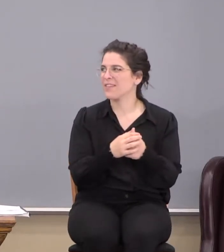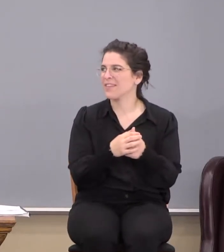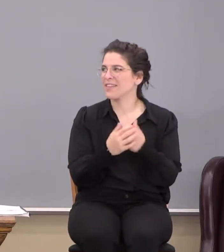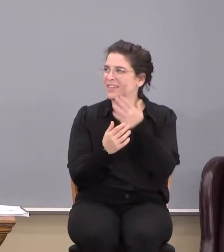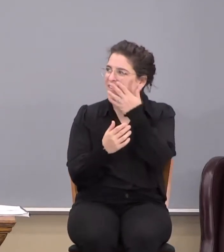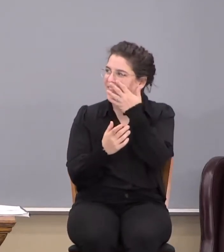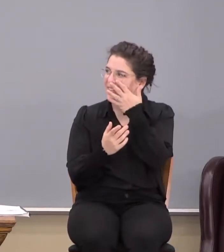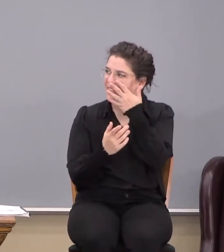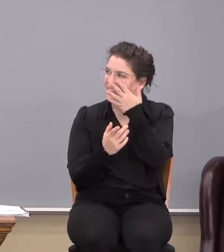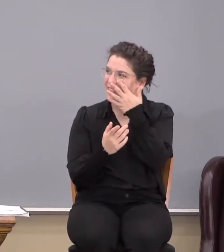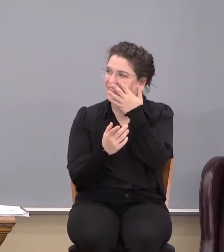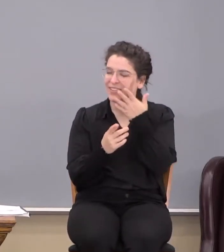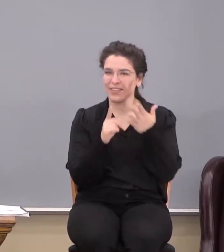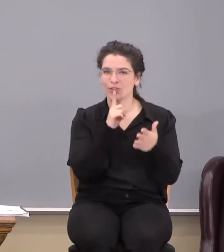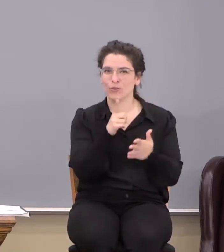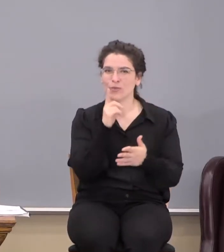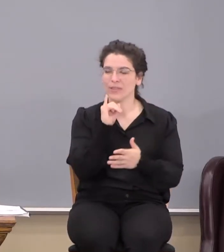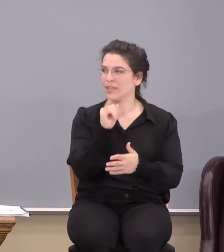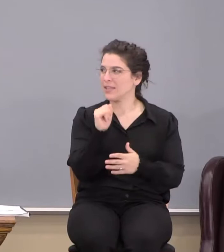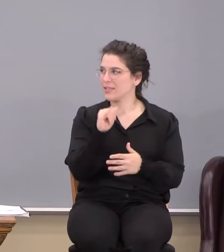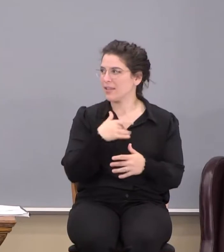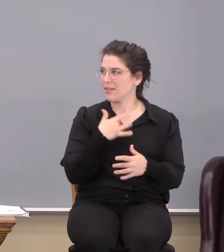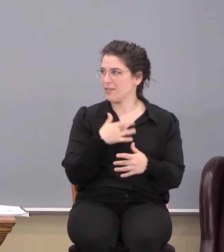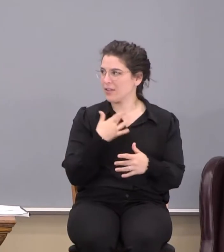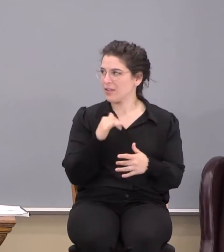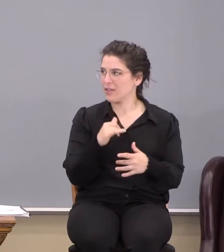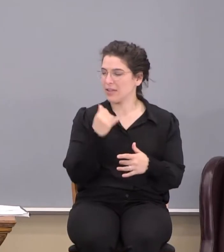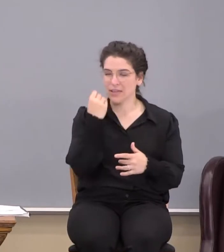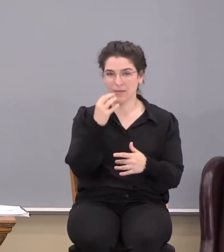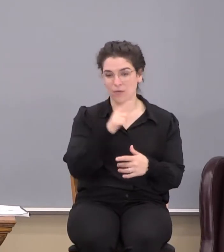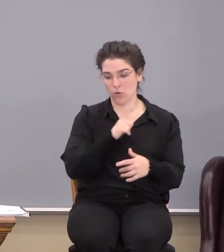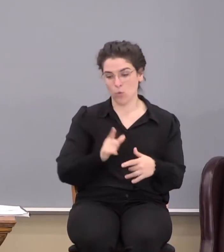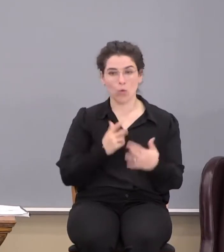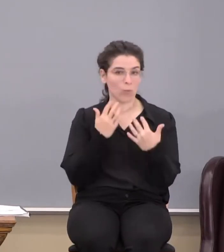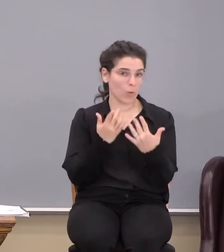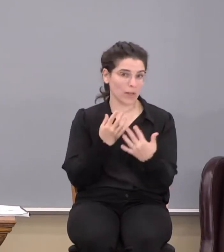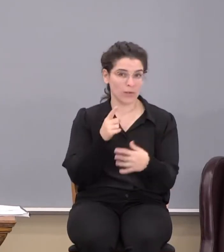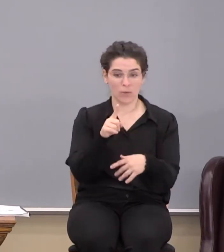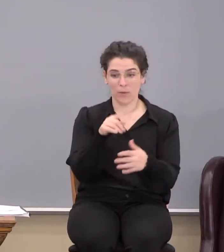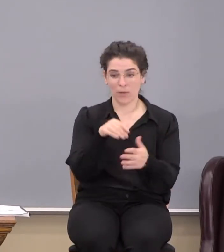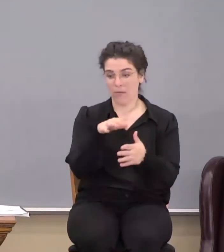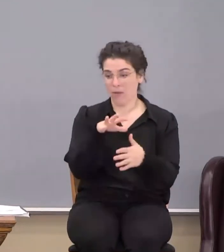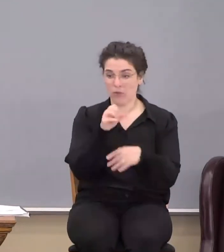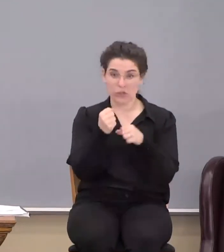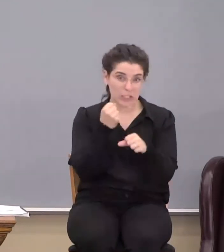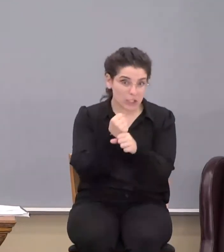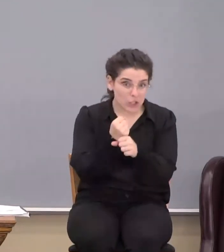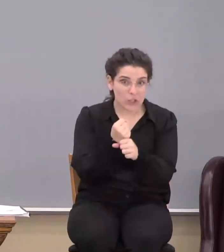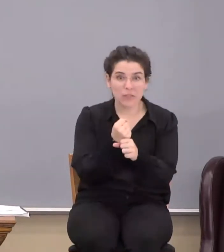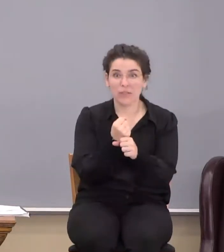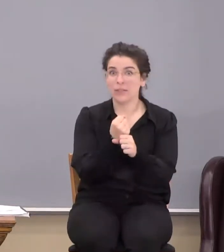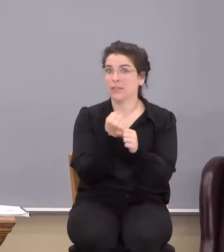So, there truly is that sense that, you know, if the Lord carries for another 50, 100 years and everything, then